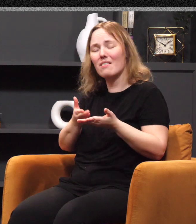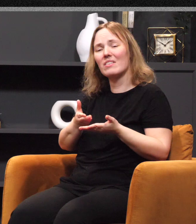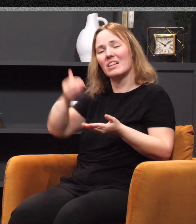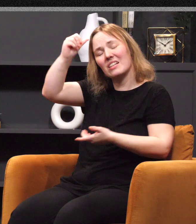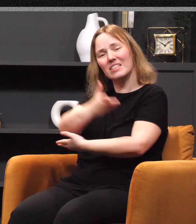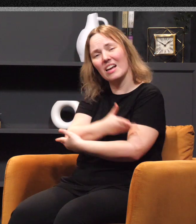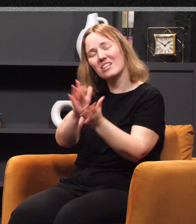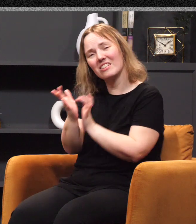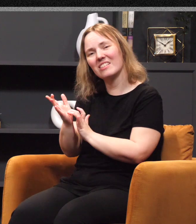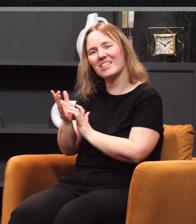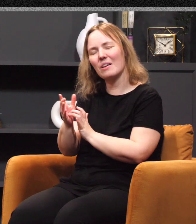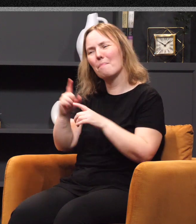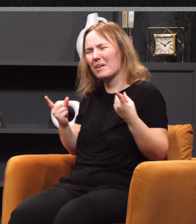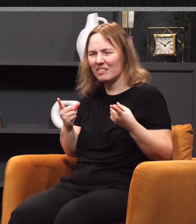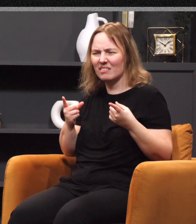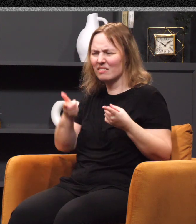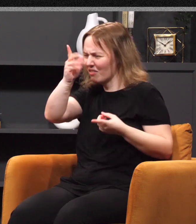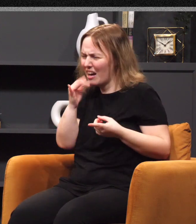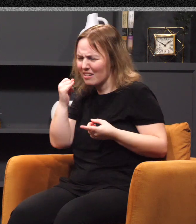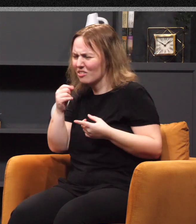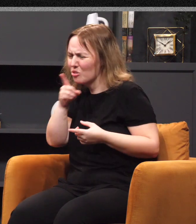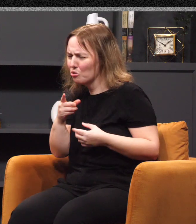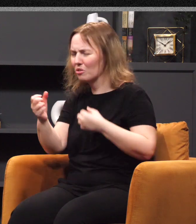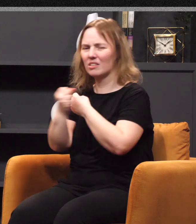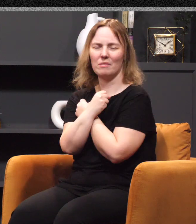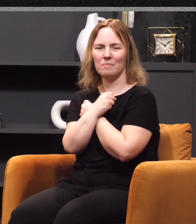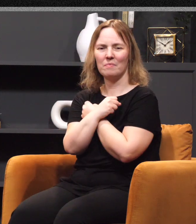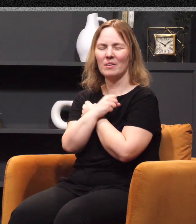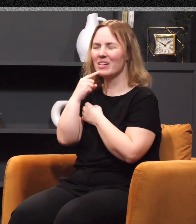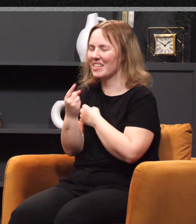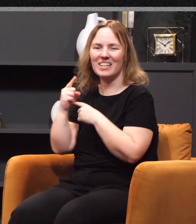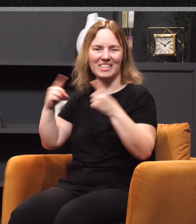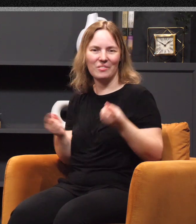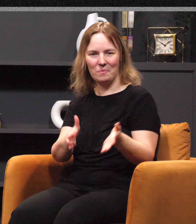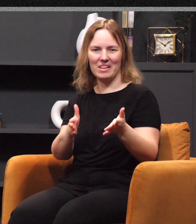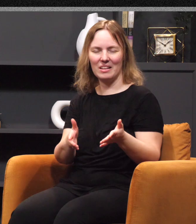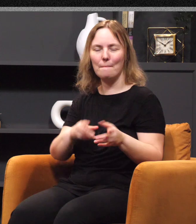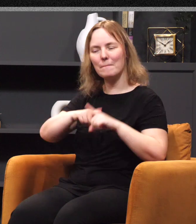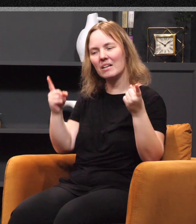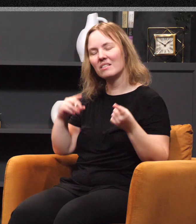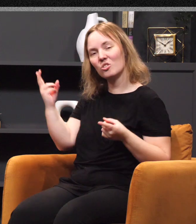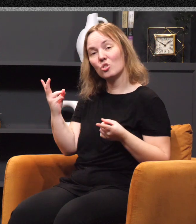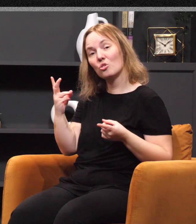God really loved me. Whatever form it takes on, we all verbalize that in different ways. But essentially, there are two views of God's sovereignty.